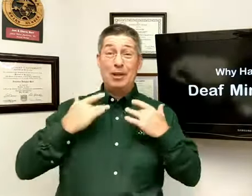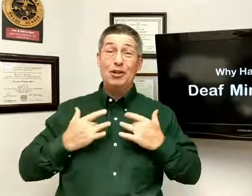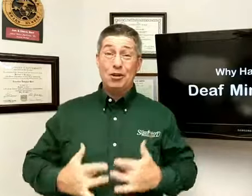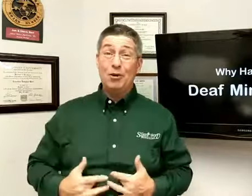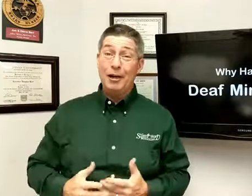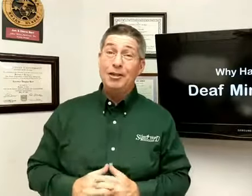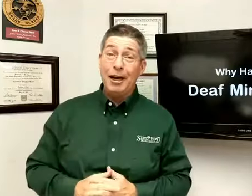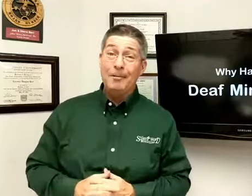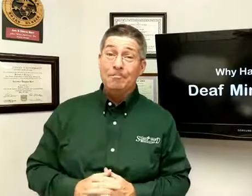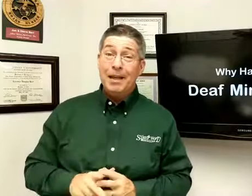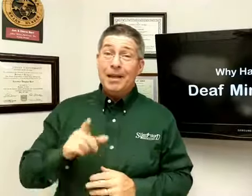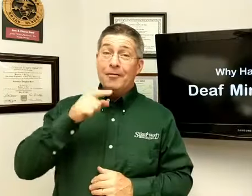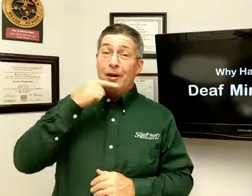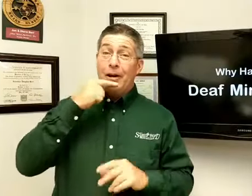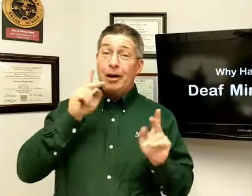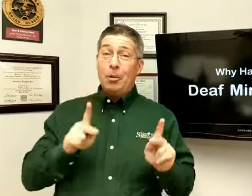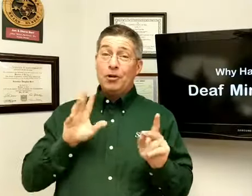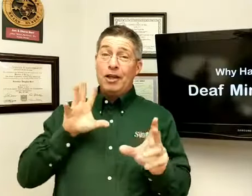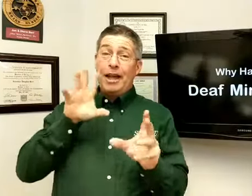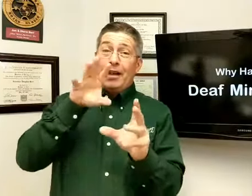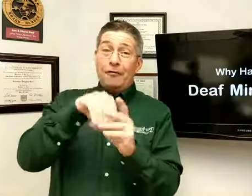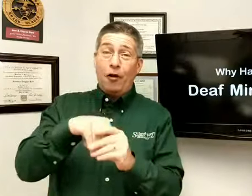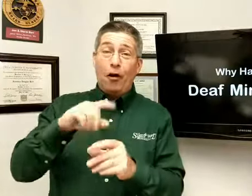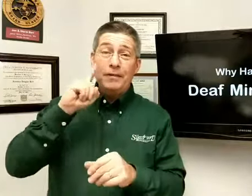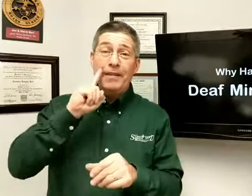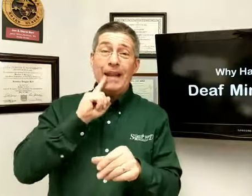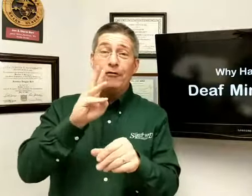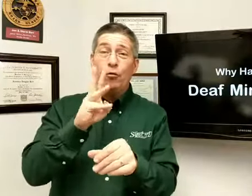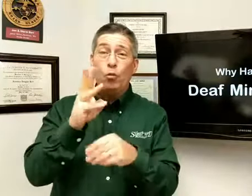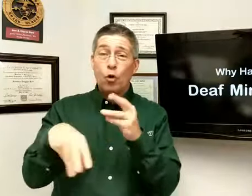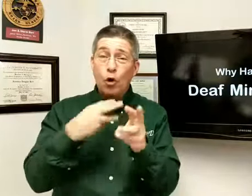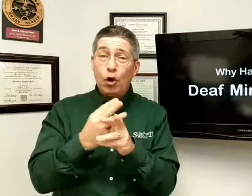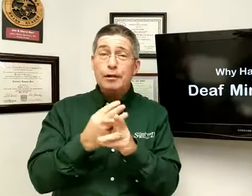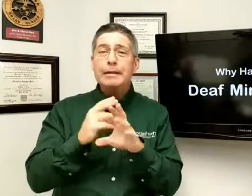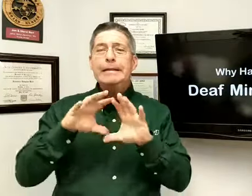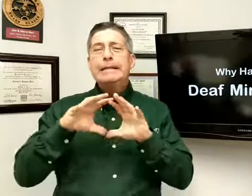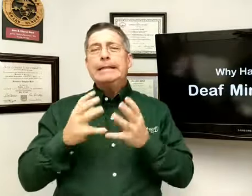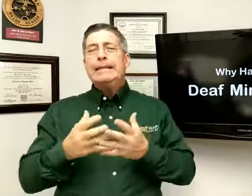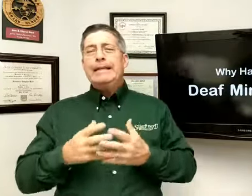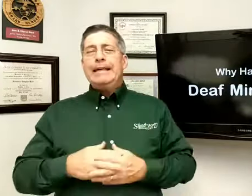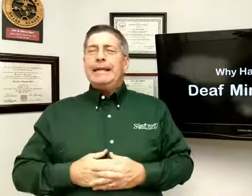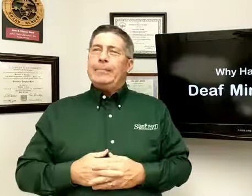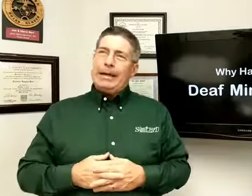discouraging for a hearing person getting involved in the deaf world because